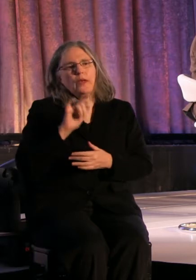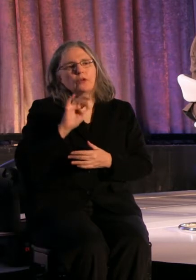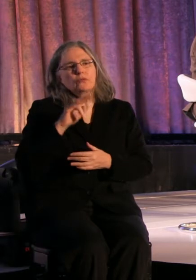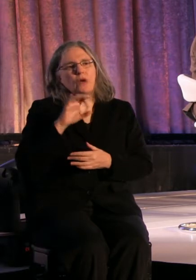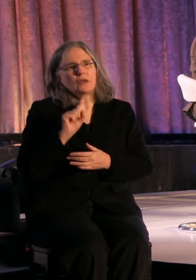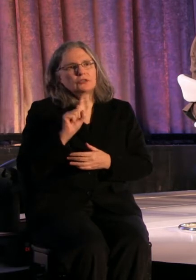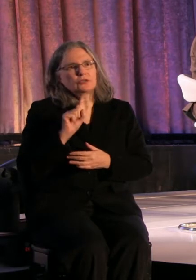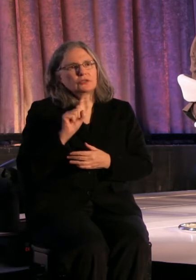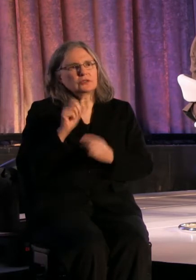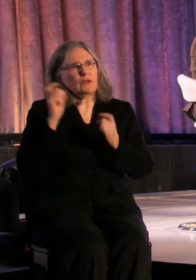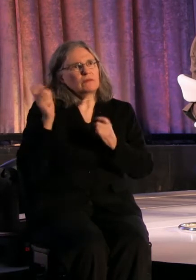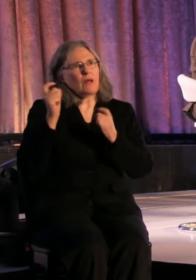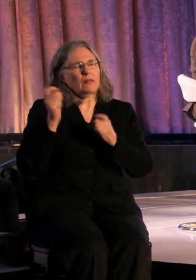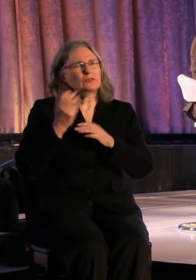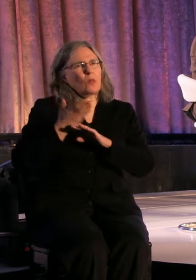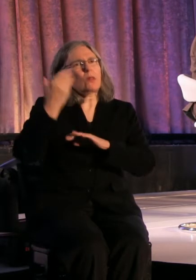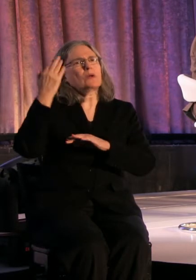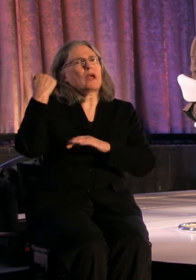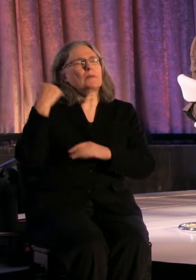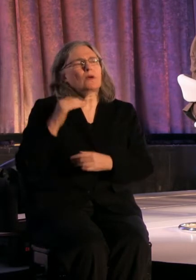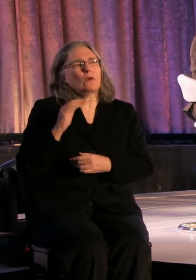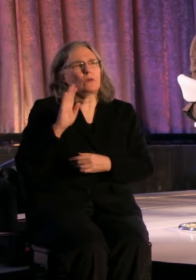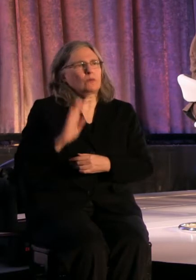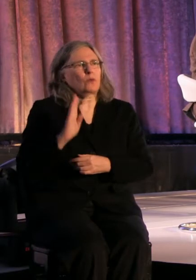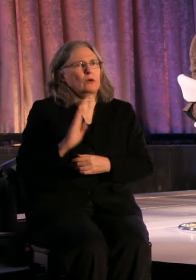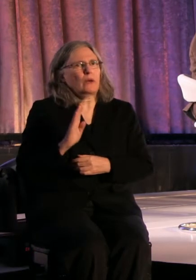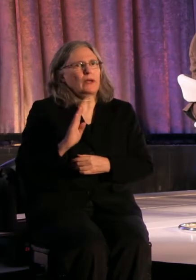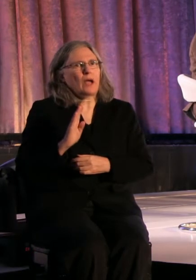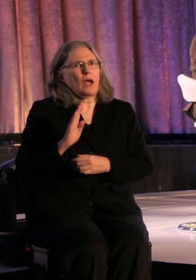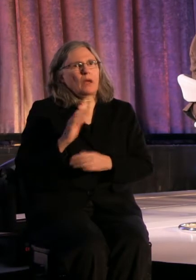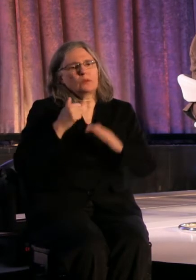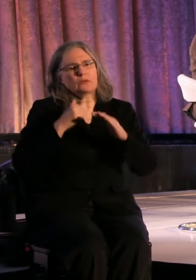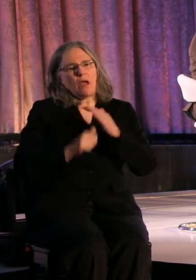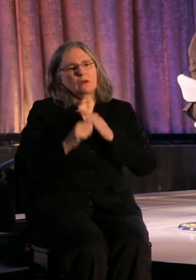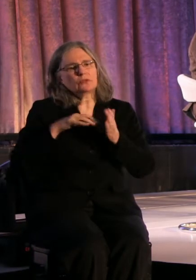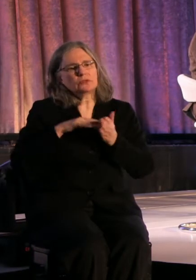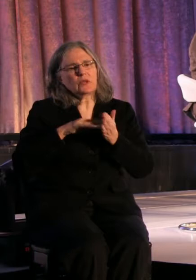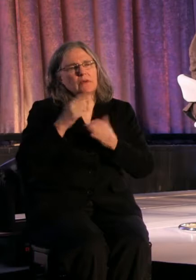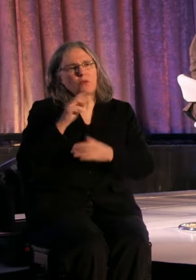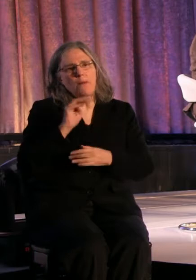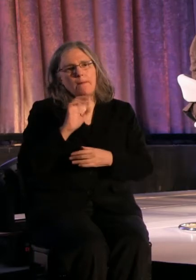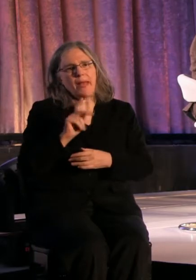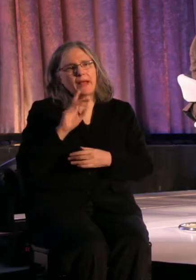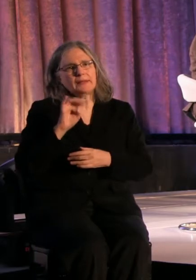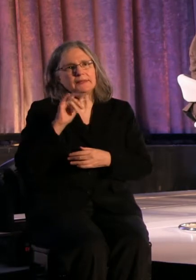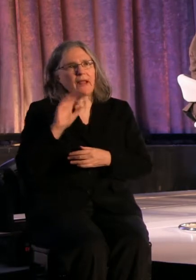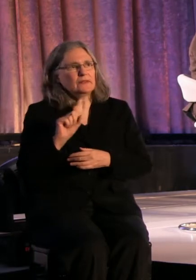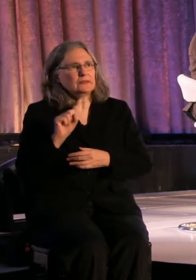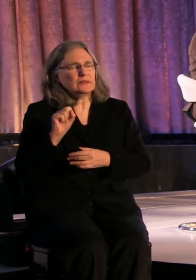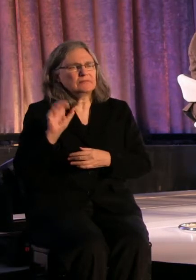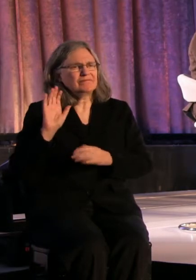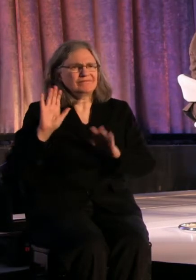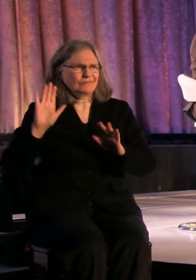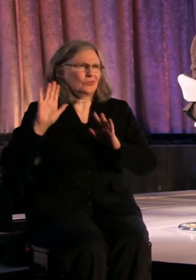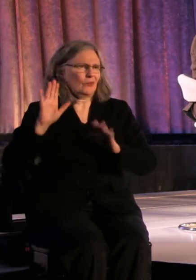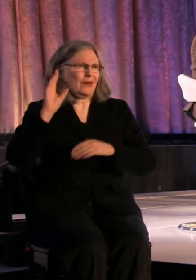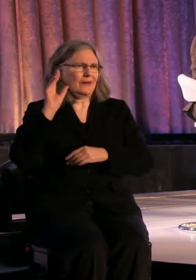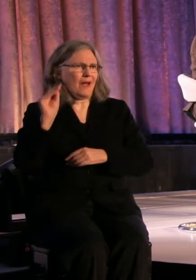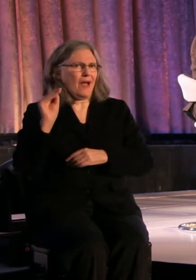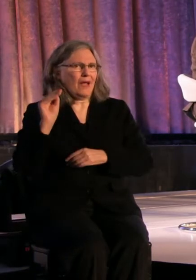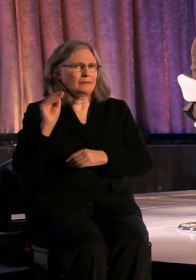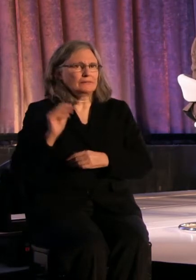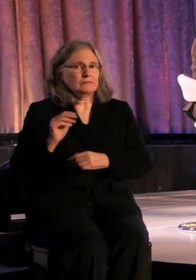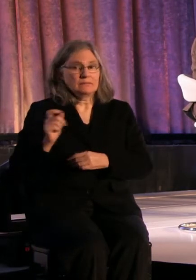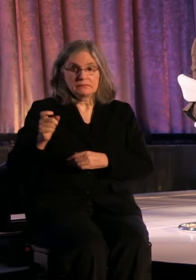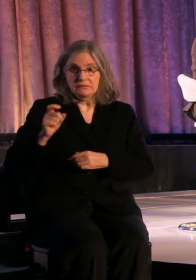a long time ago on Broadway. I was an understudy for Mac Davis, who was a great guy, and he gave me a guitar,